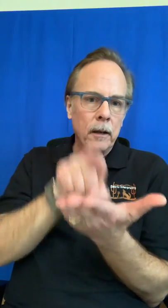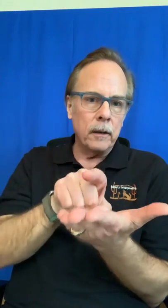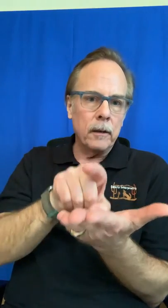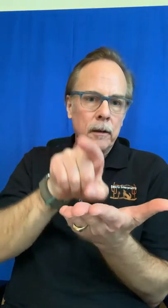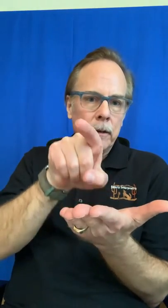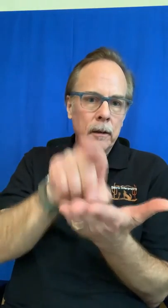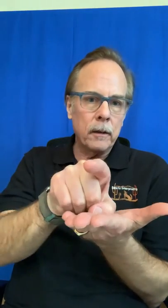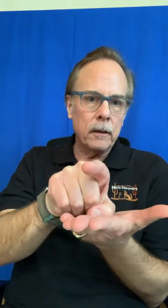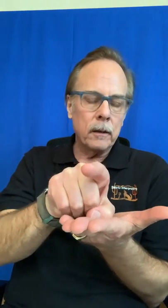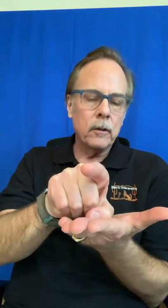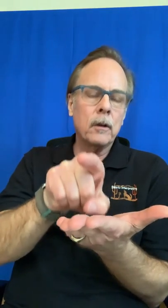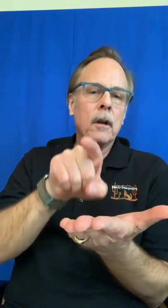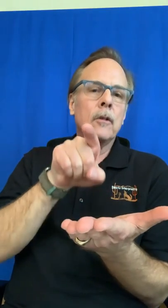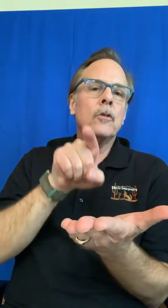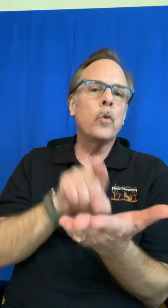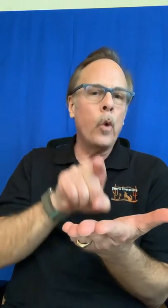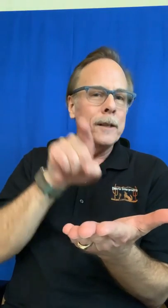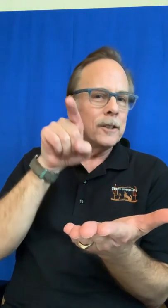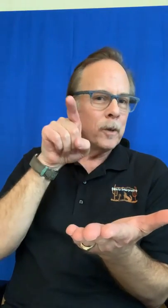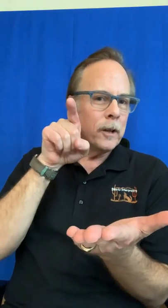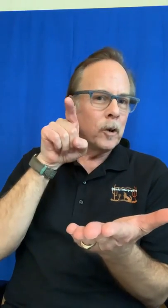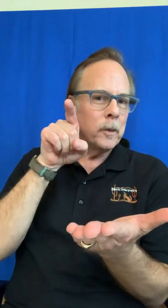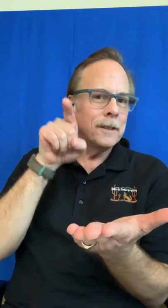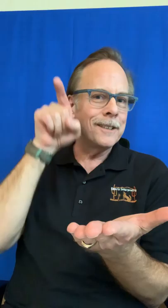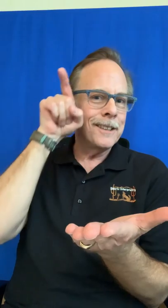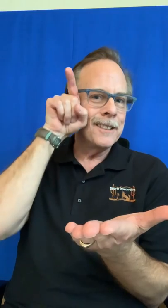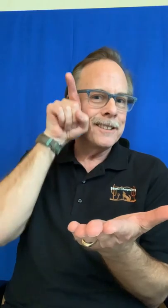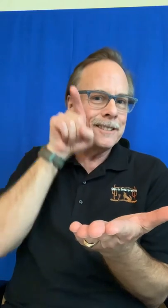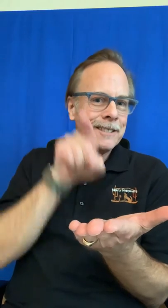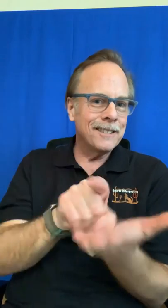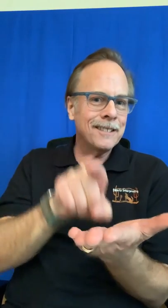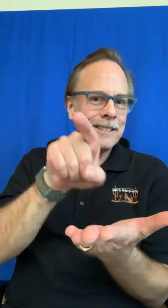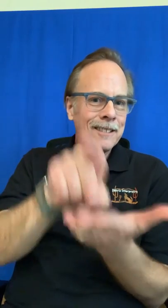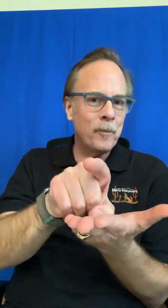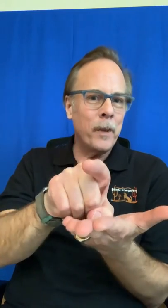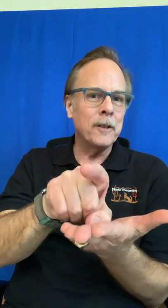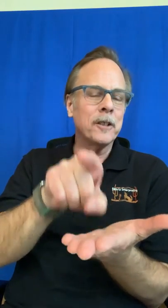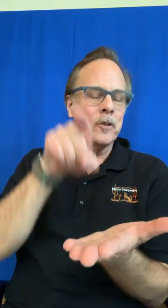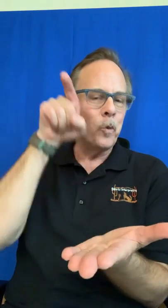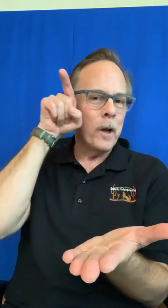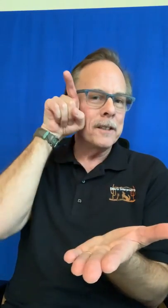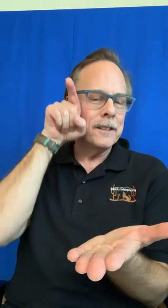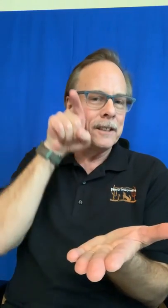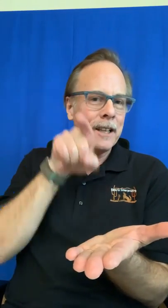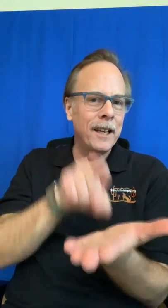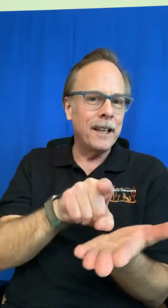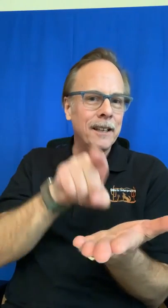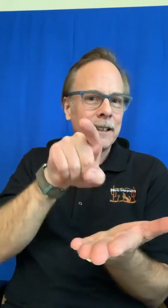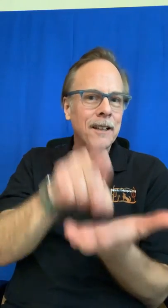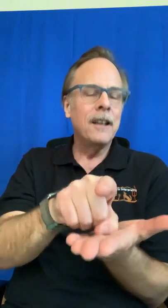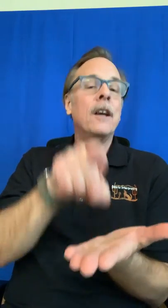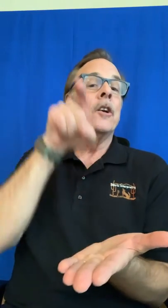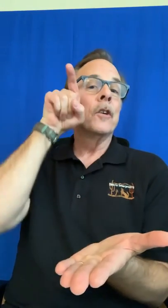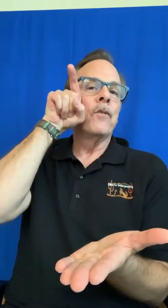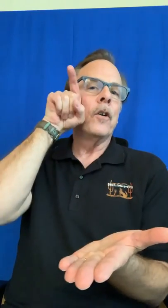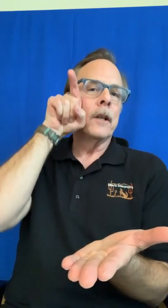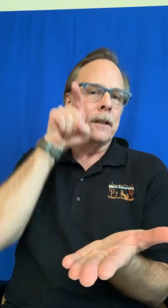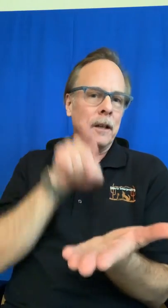twice is what i normally see it bouncing twice into the hand you're falling in love